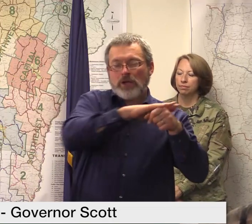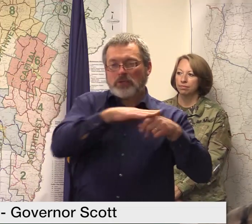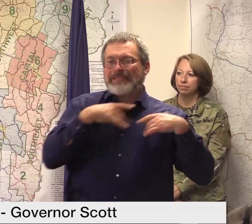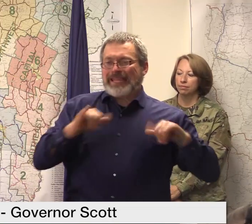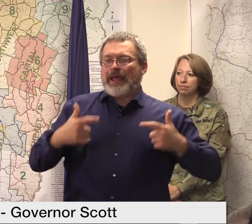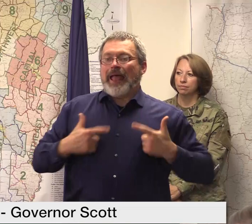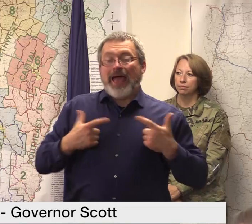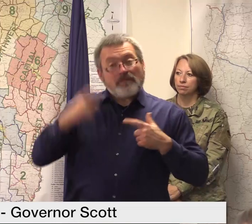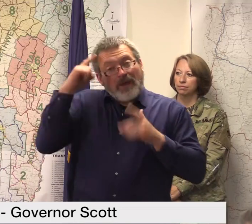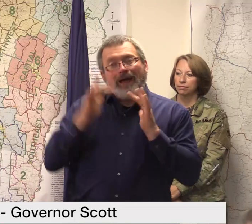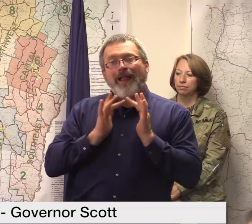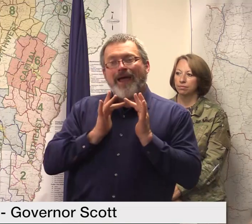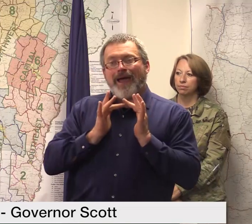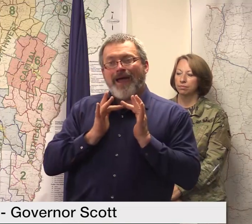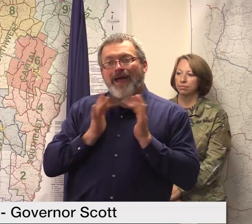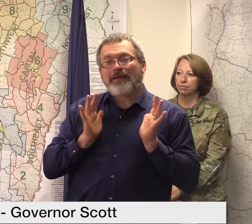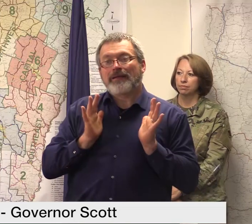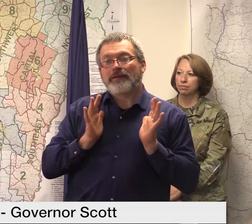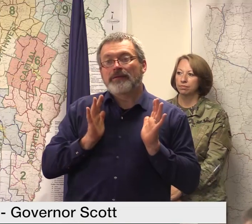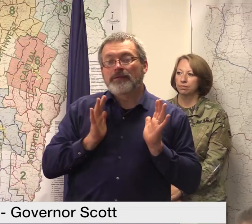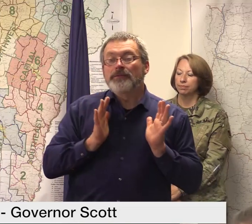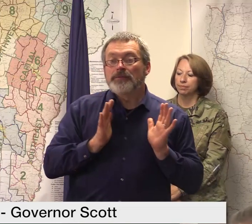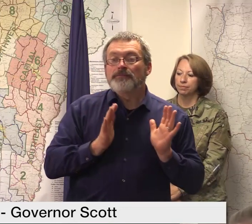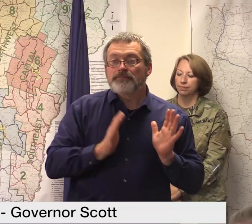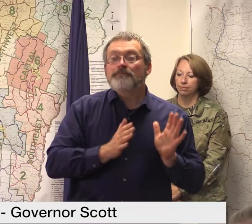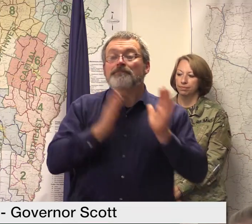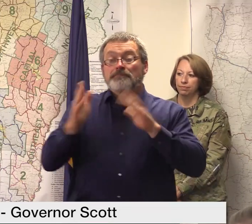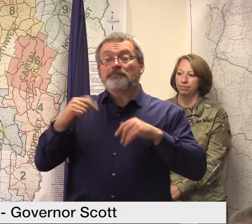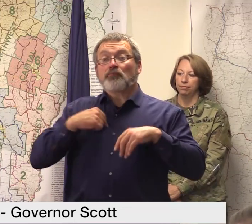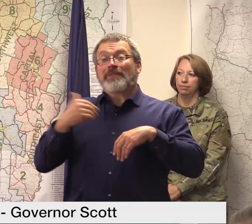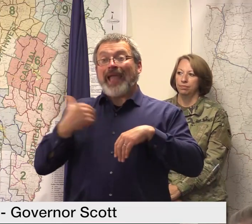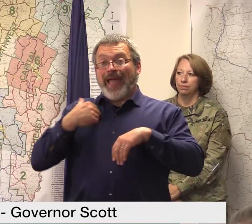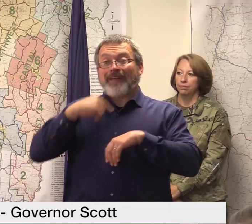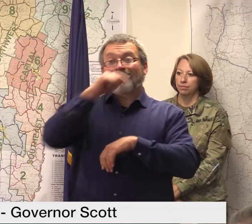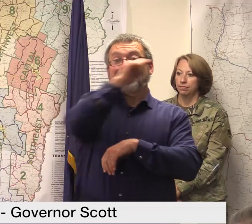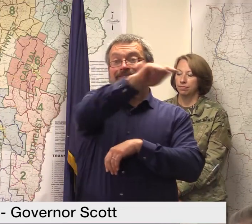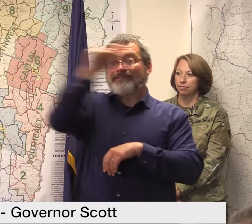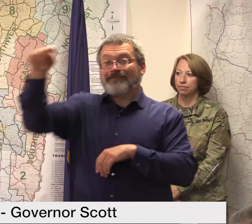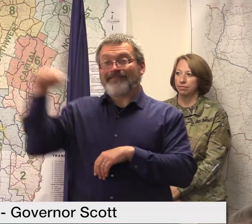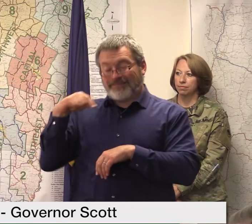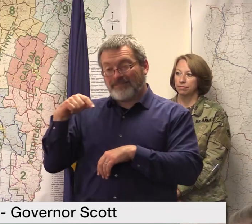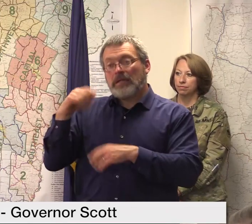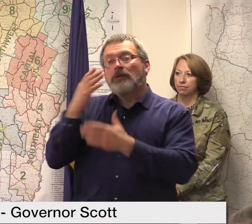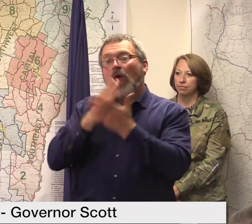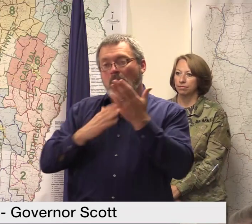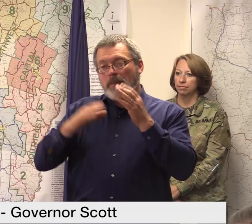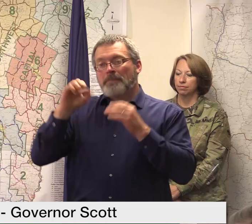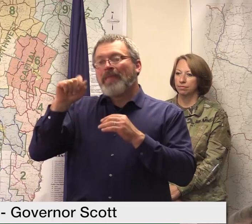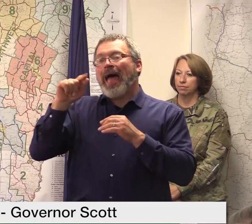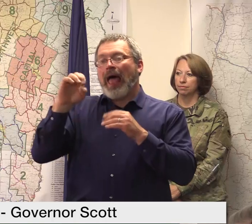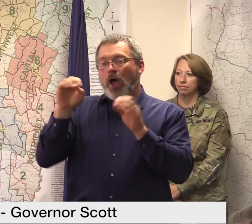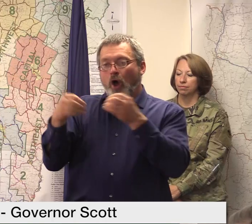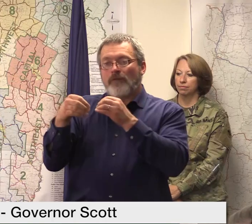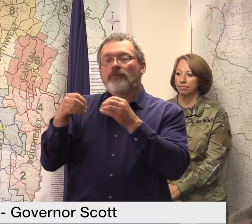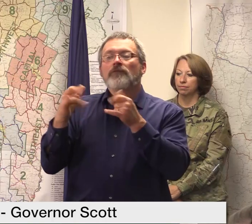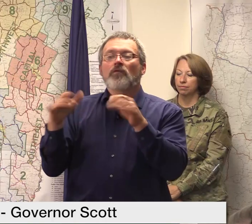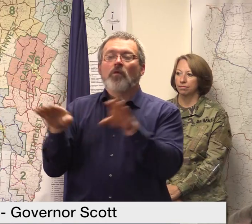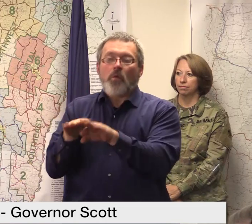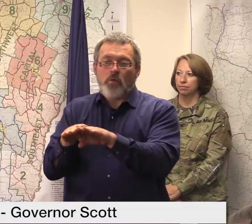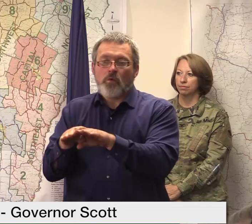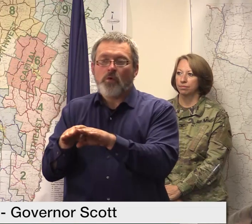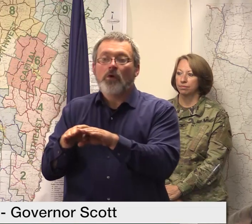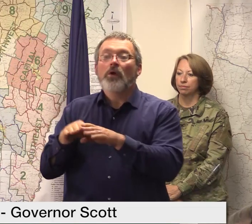satellite office will remain closed through august to allow staff to support the other southern satellite